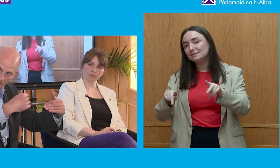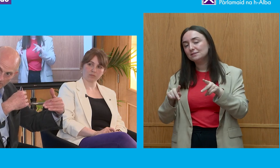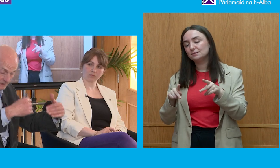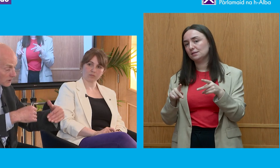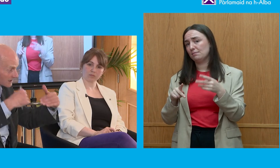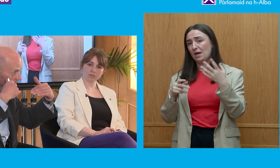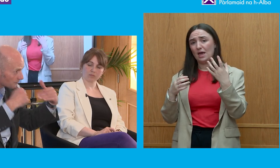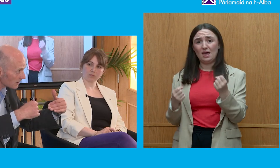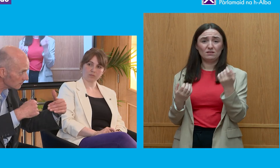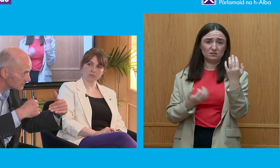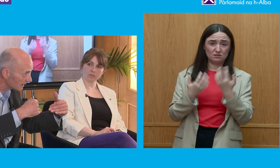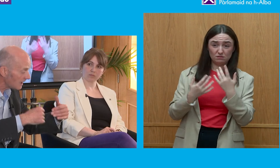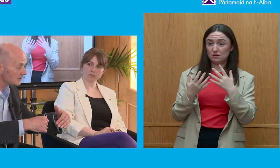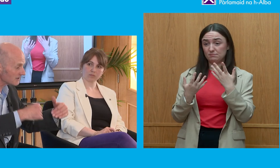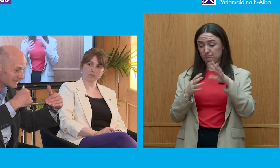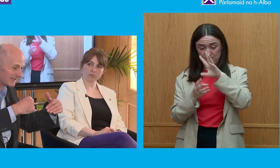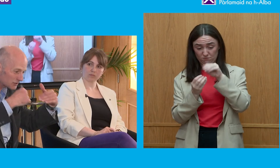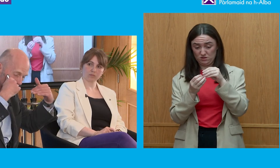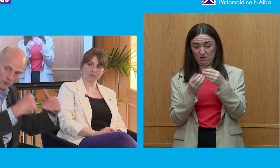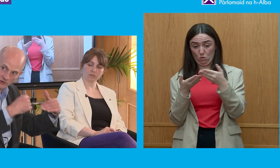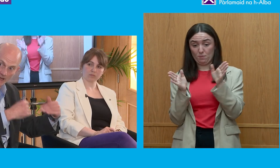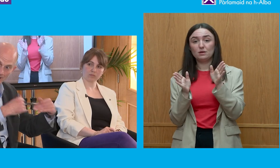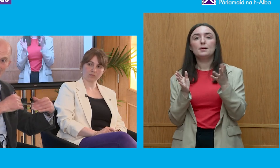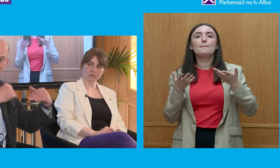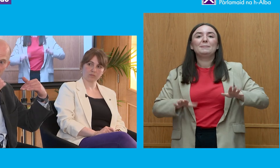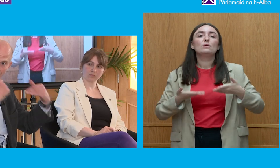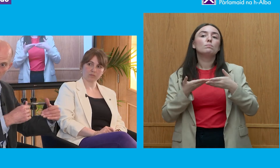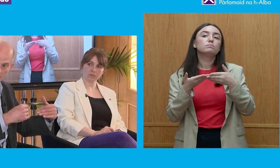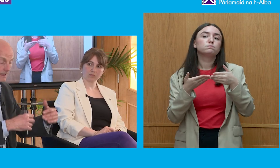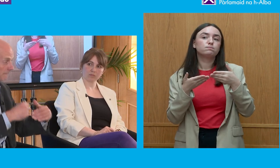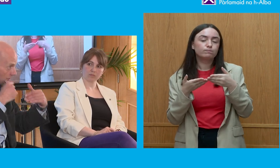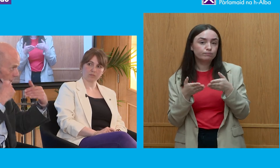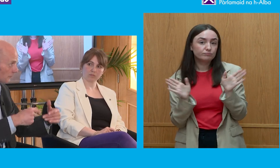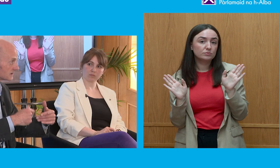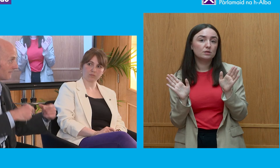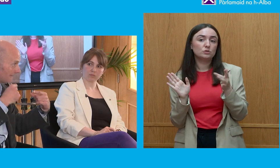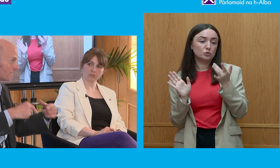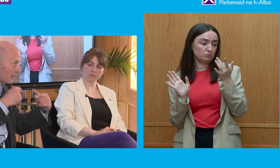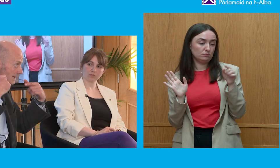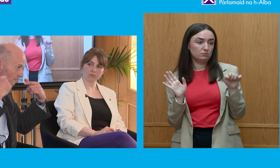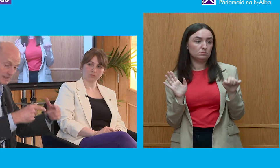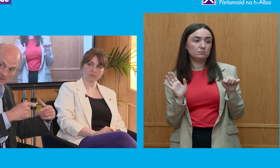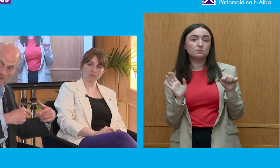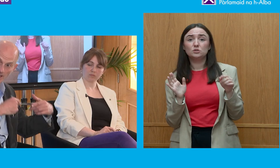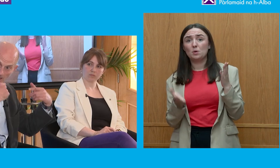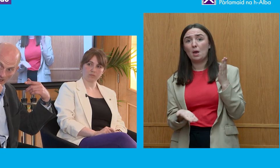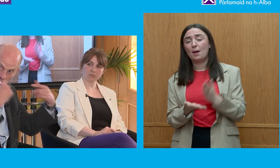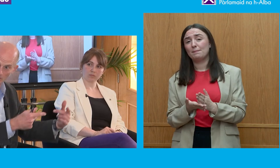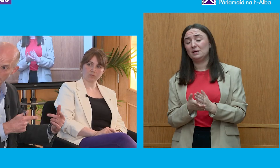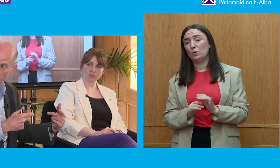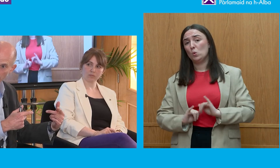checks and balances was exposed to this extraordinarily intense vituperative and very bitter